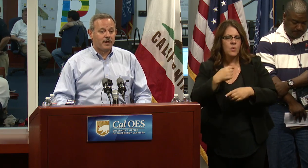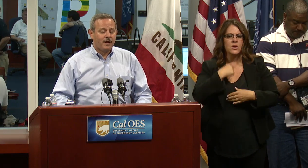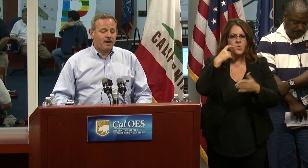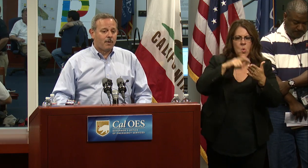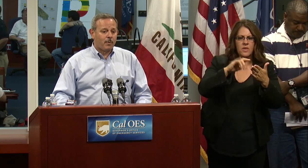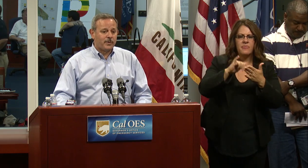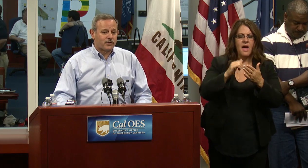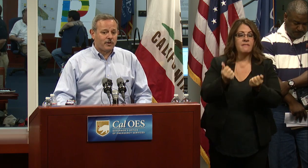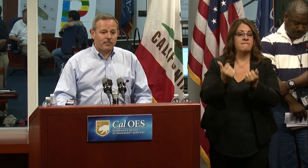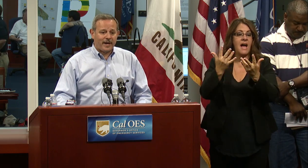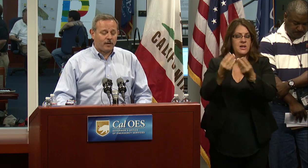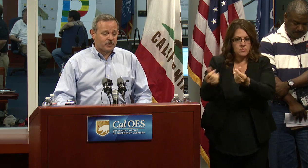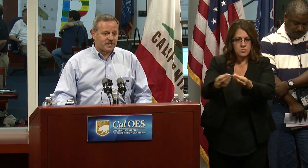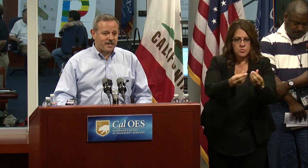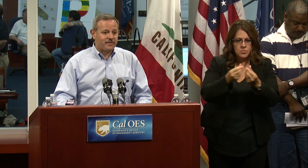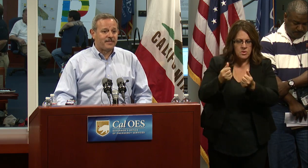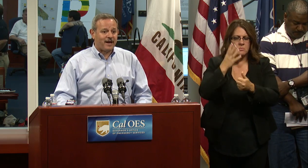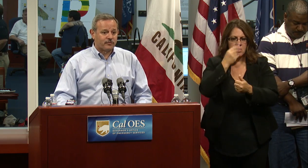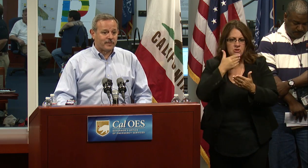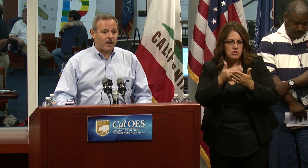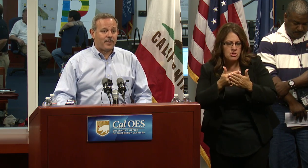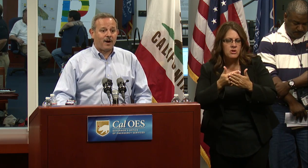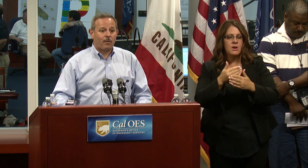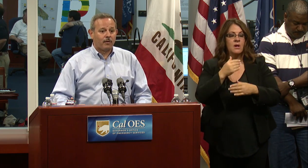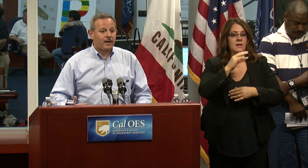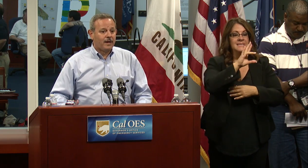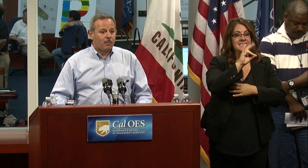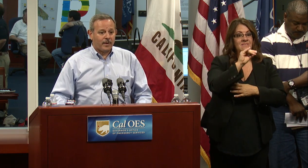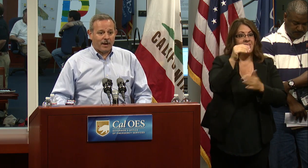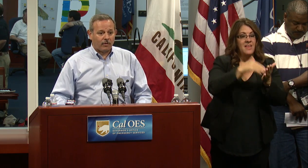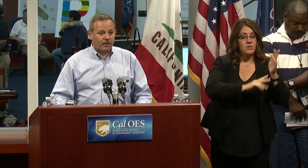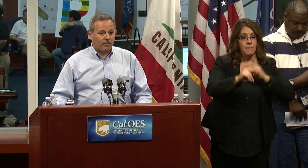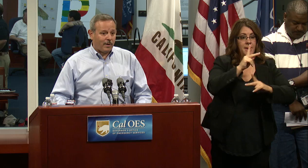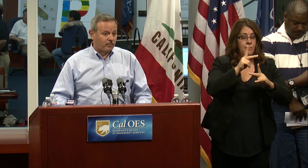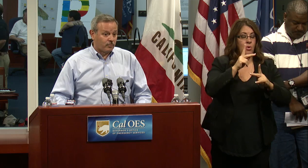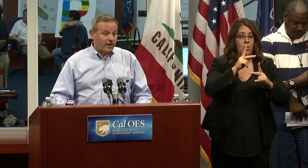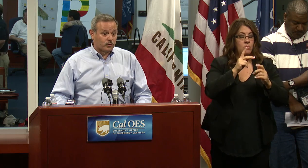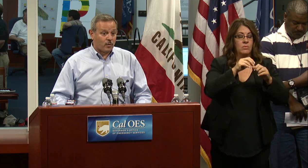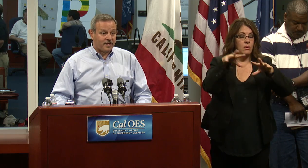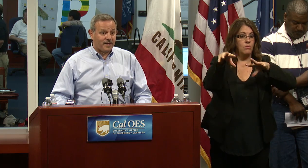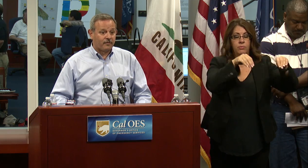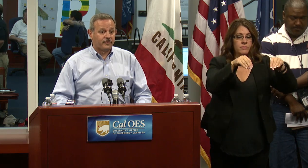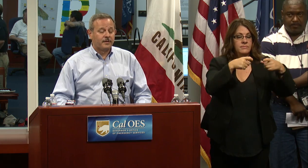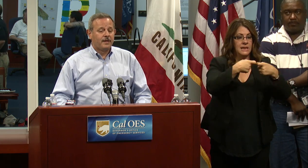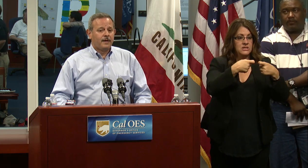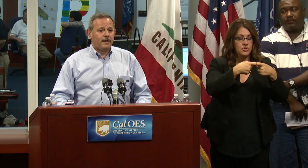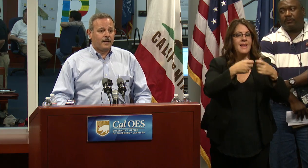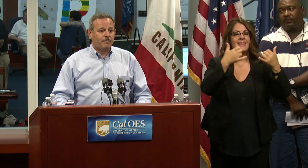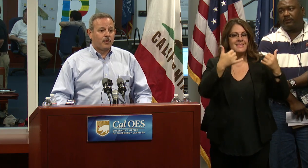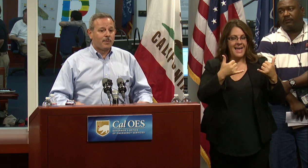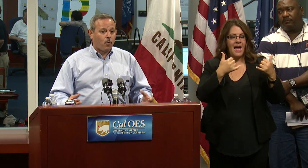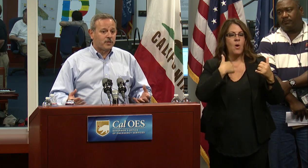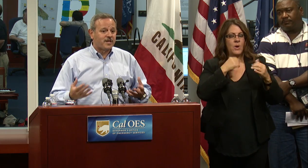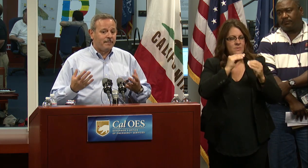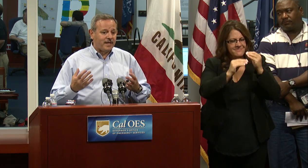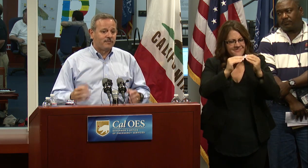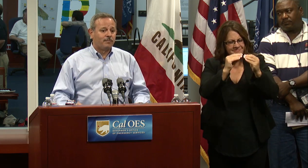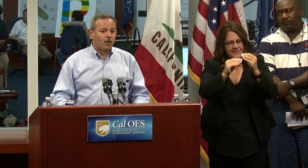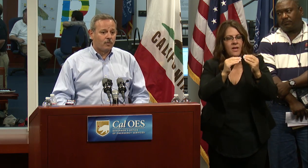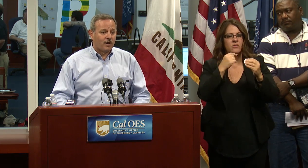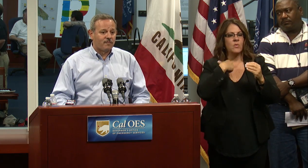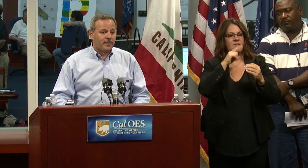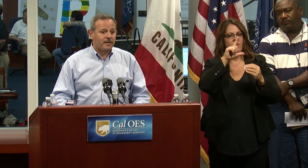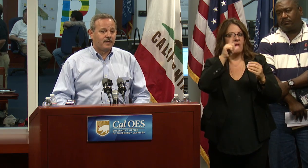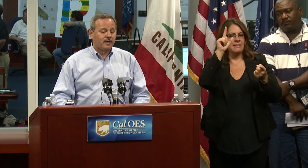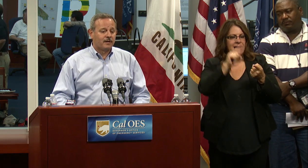restored. When, when we started, we had close to 70,000 without power. We now are around, around 20,000. And, um, the reports coming in